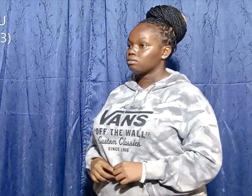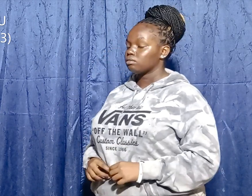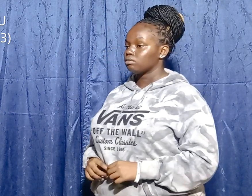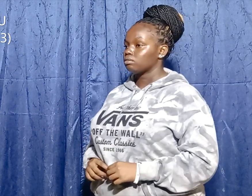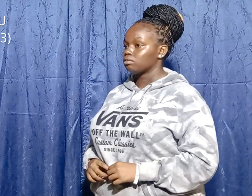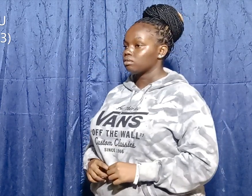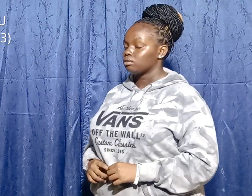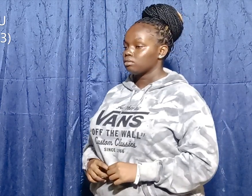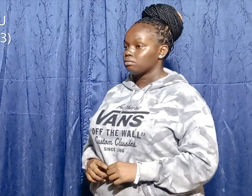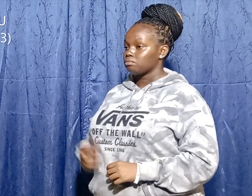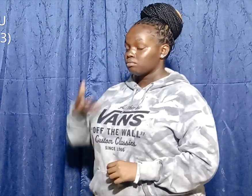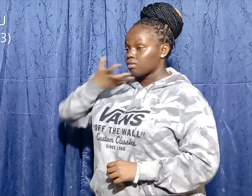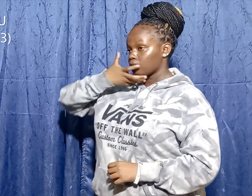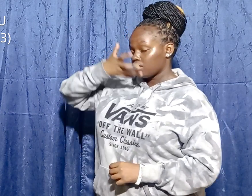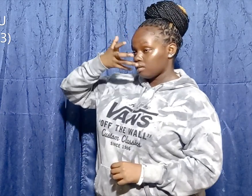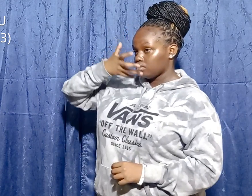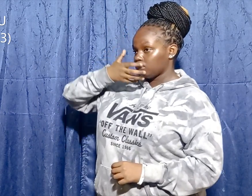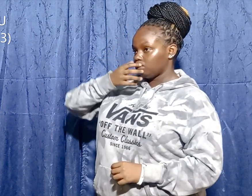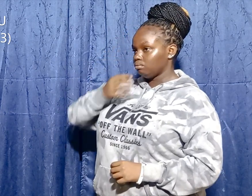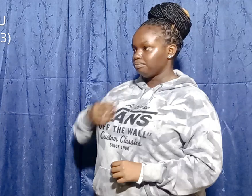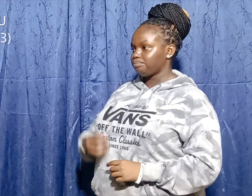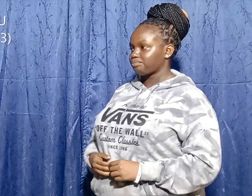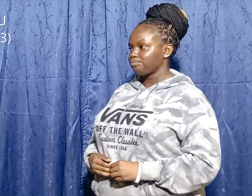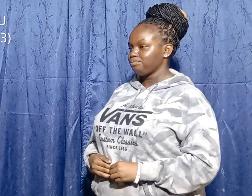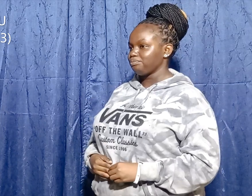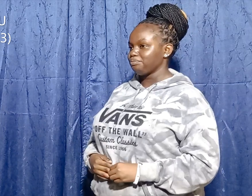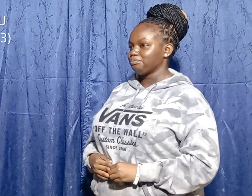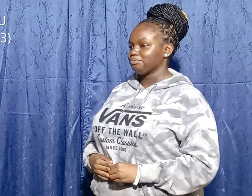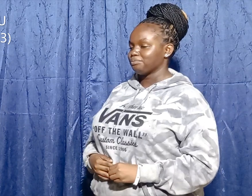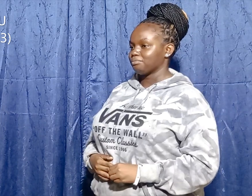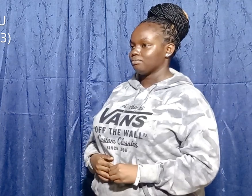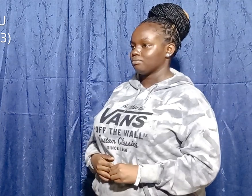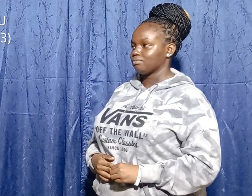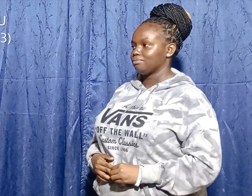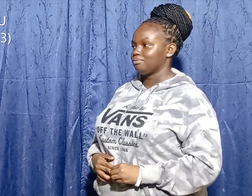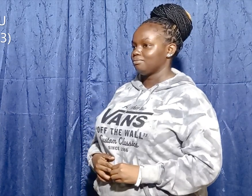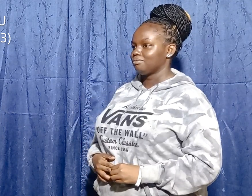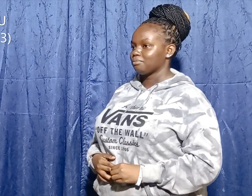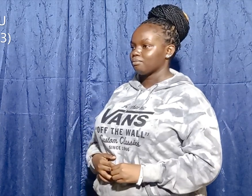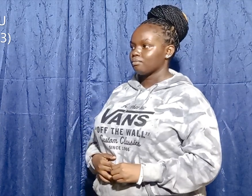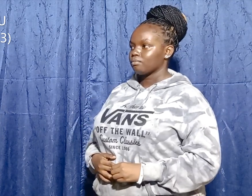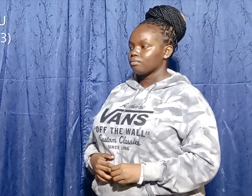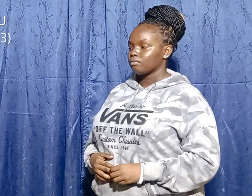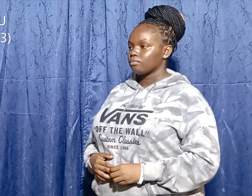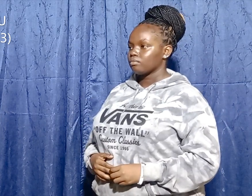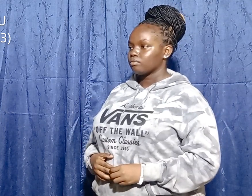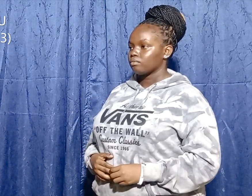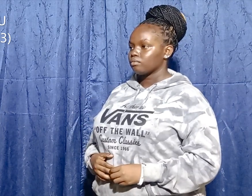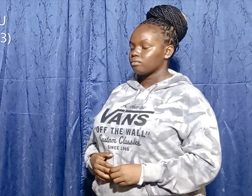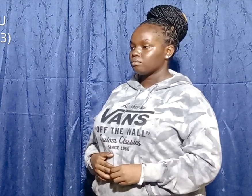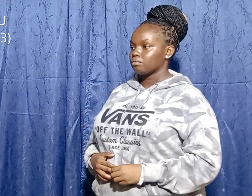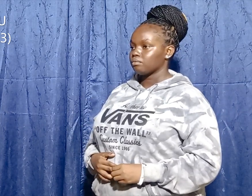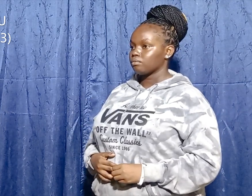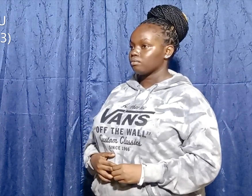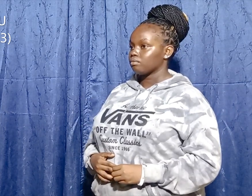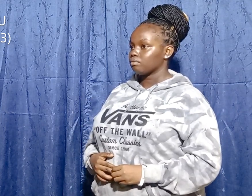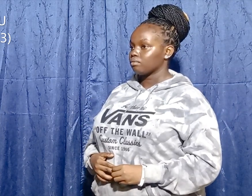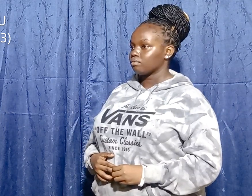Lion, same, attack me. God, help me. Destroy,